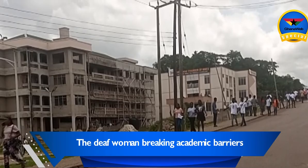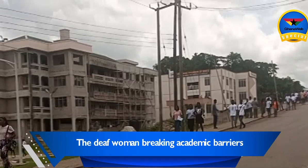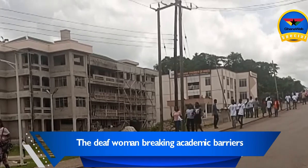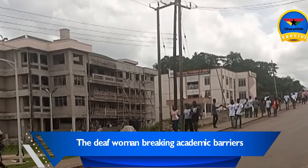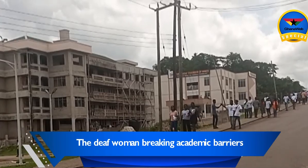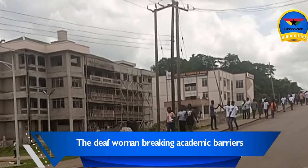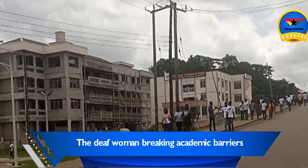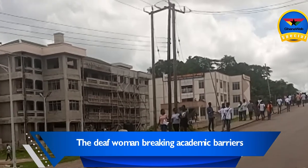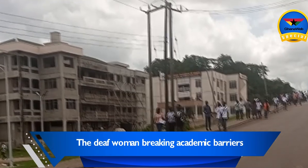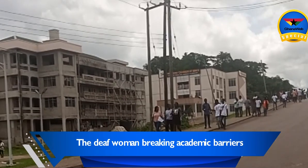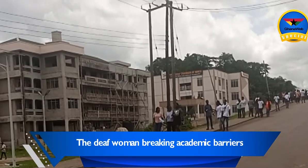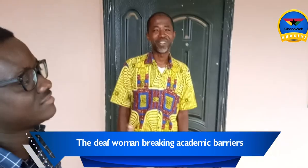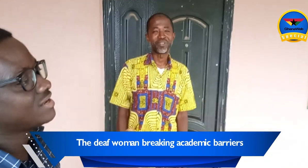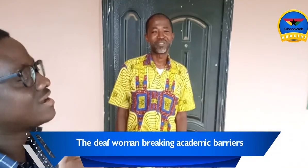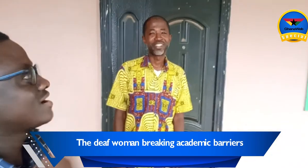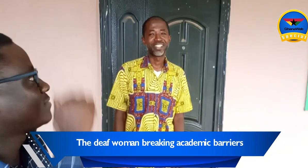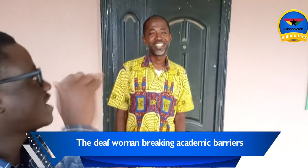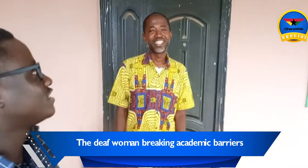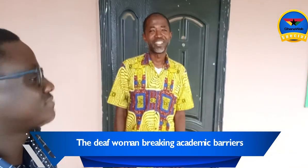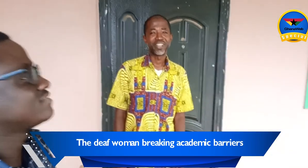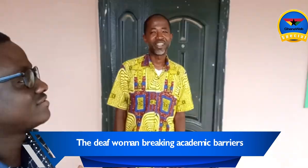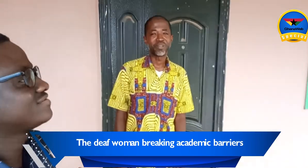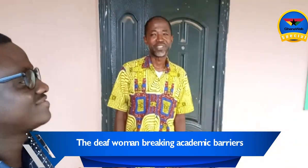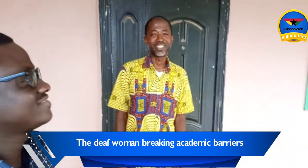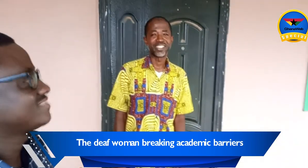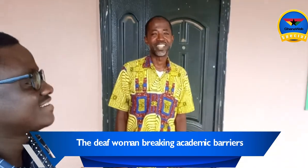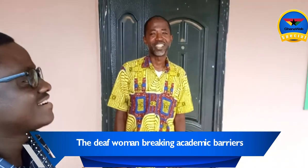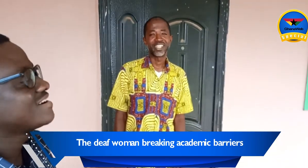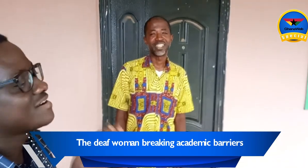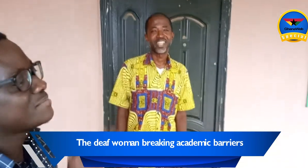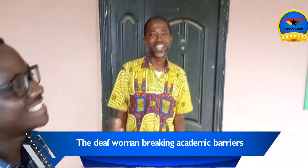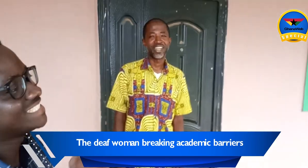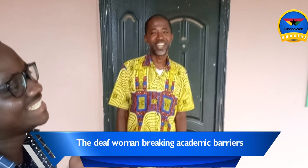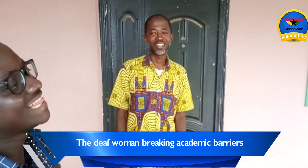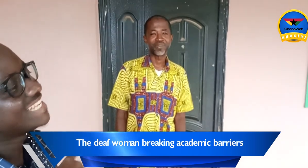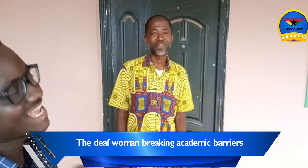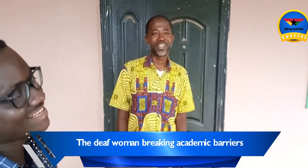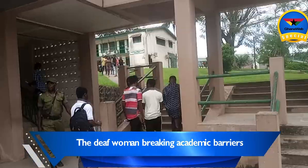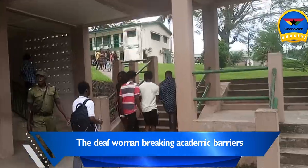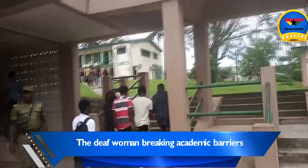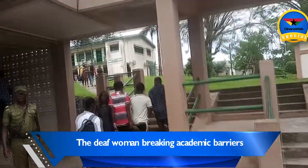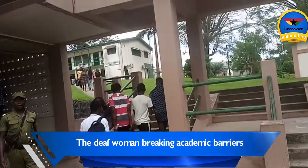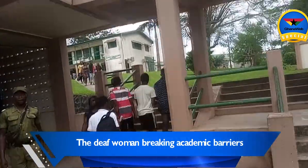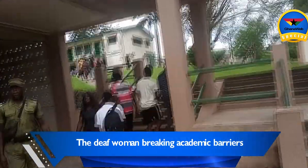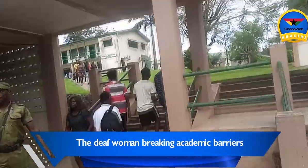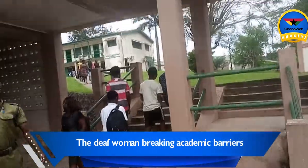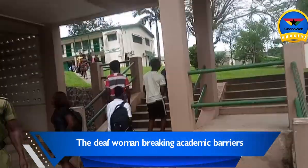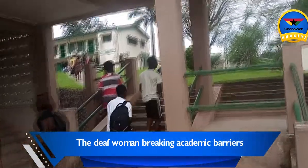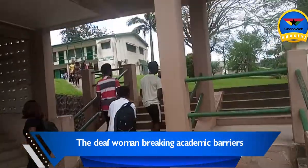educational institutions to incorporate sign language into their curriculum and also make sign language interpretation available